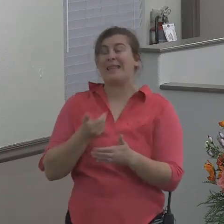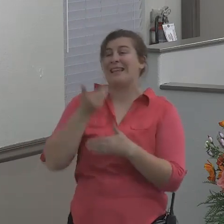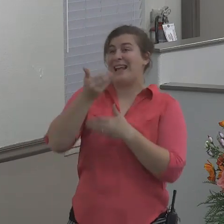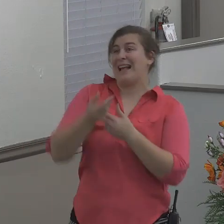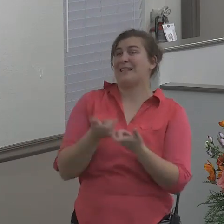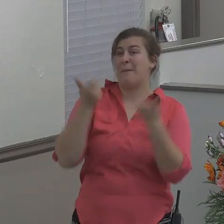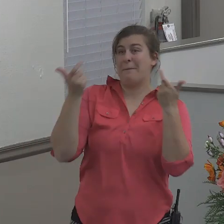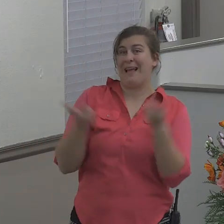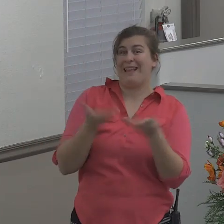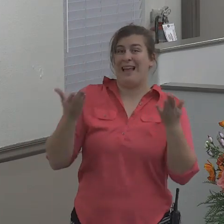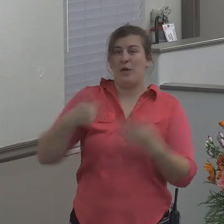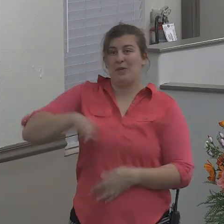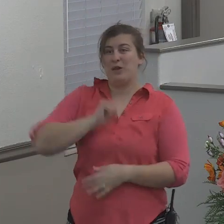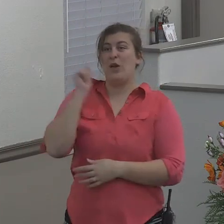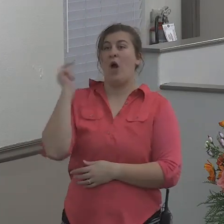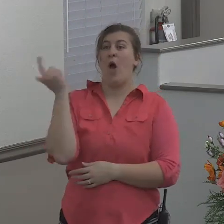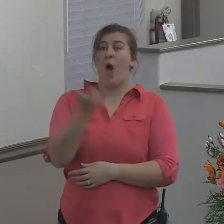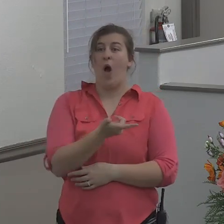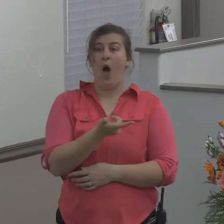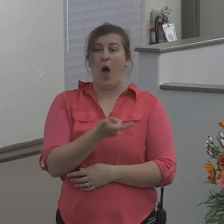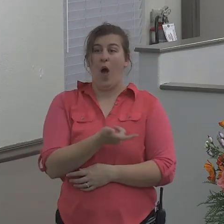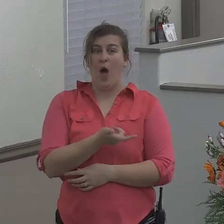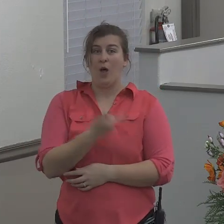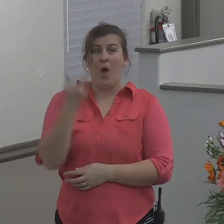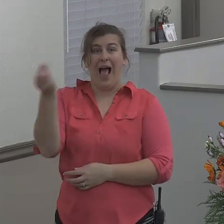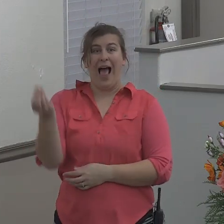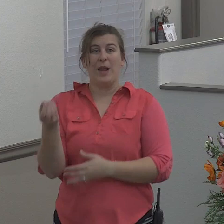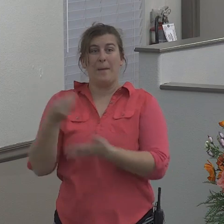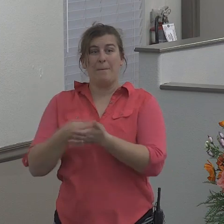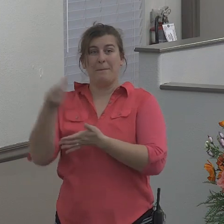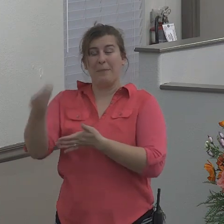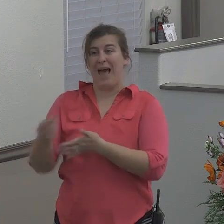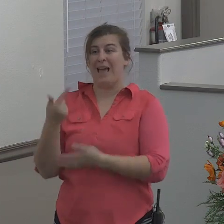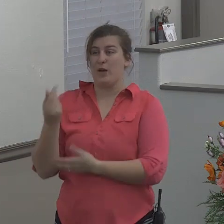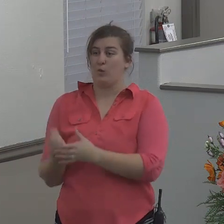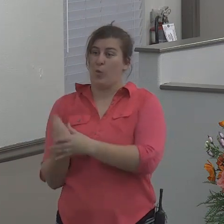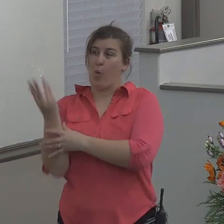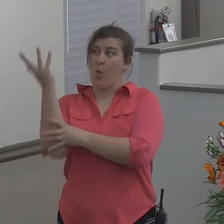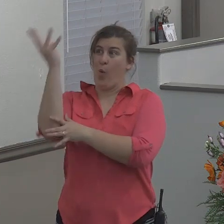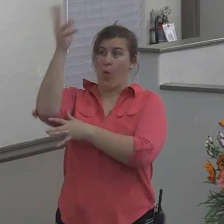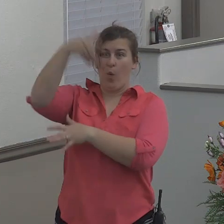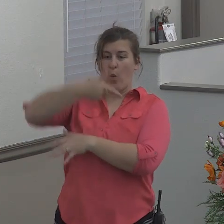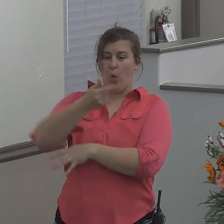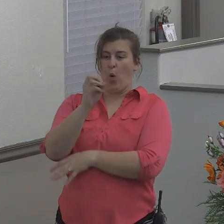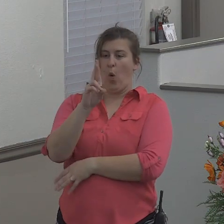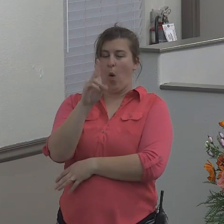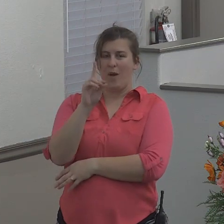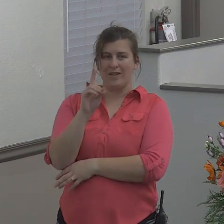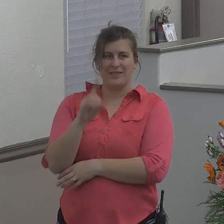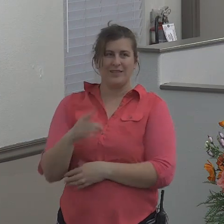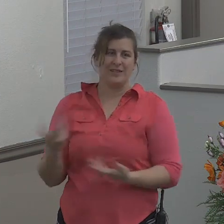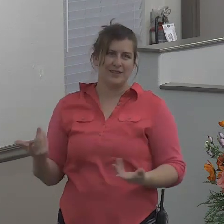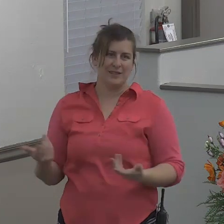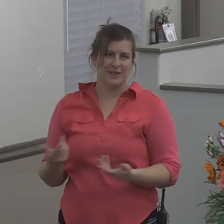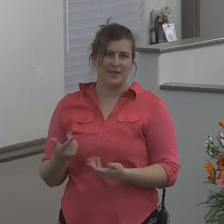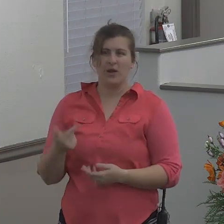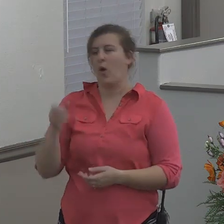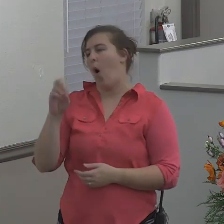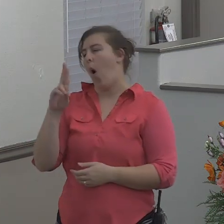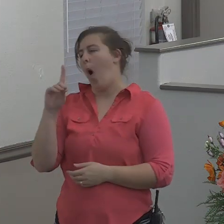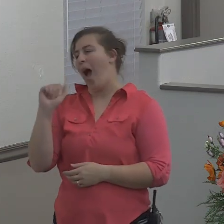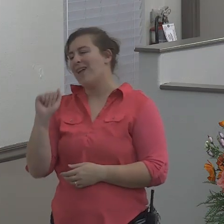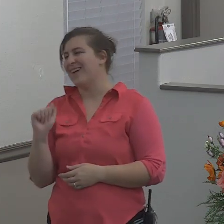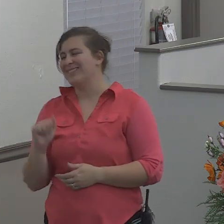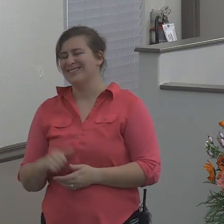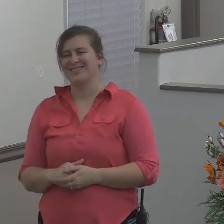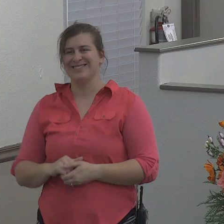out and get a gourd because God is using this gourd or gordo as I like to say